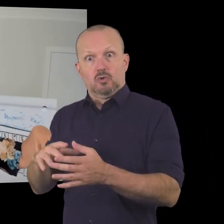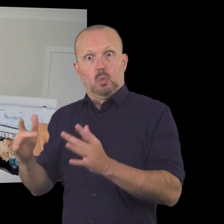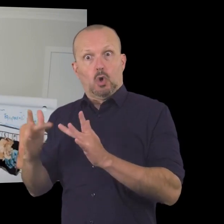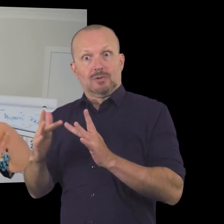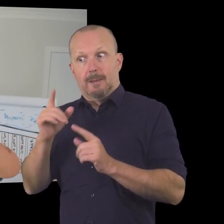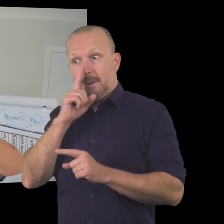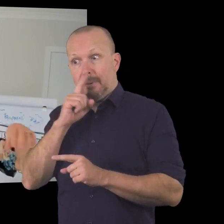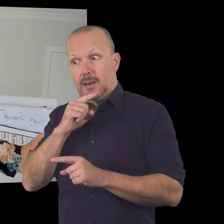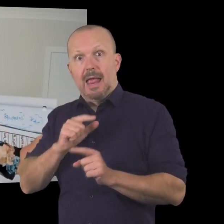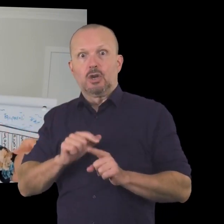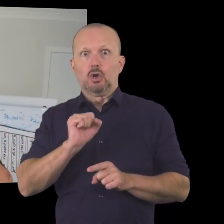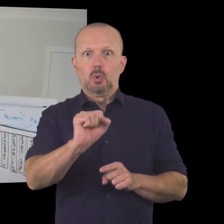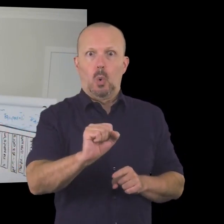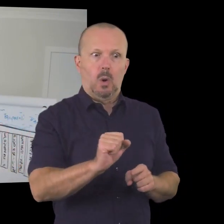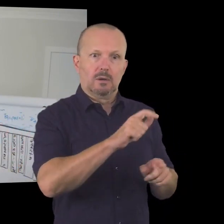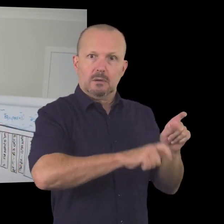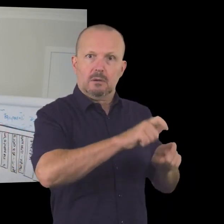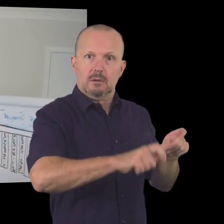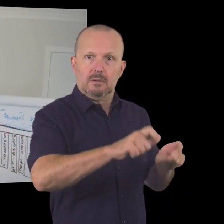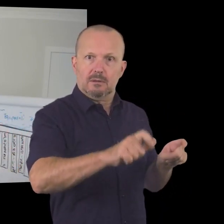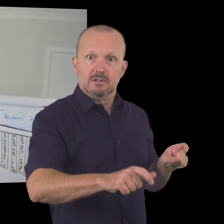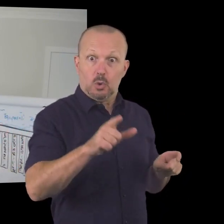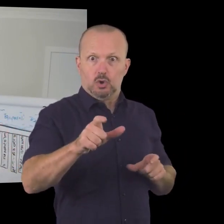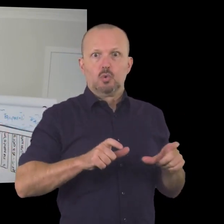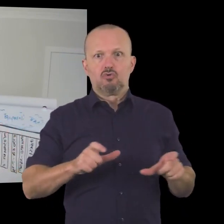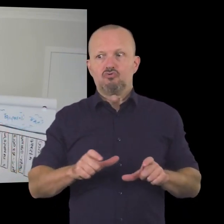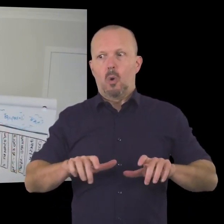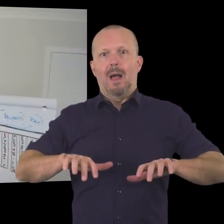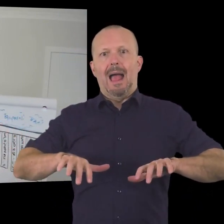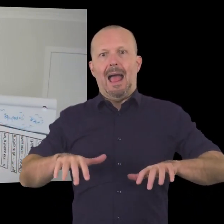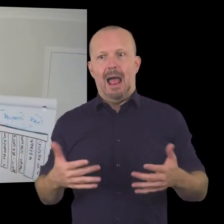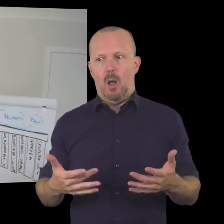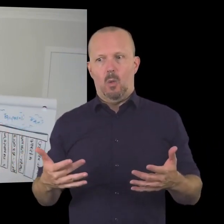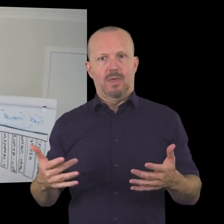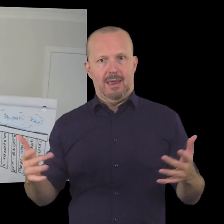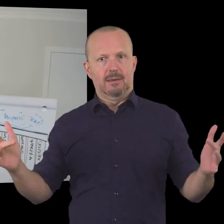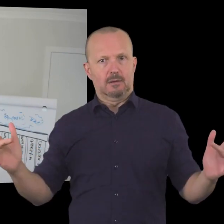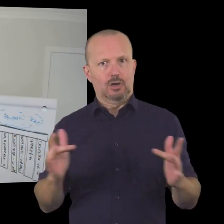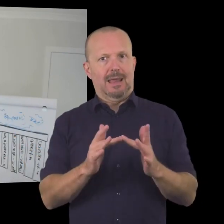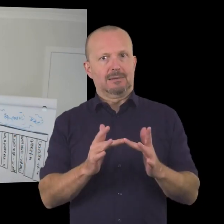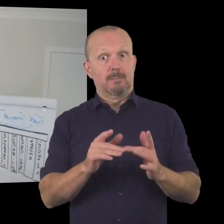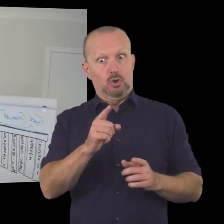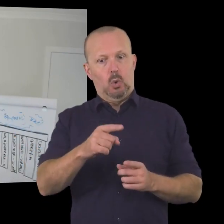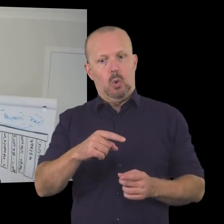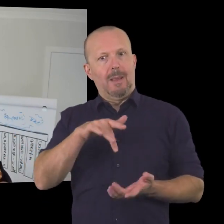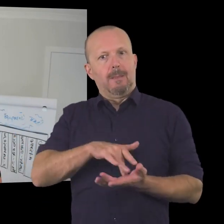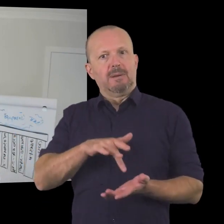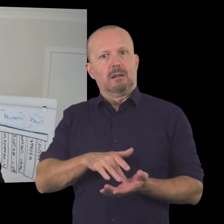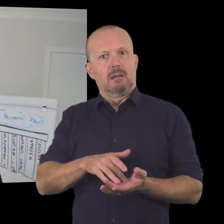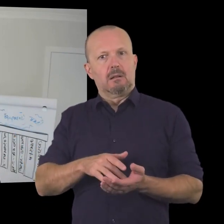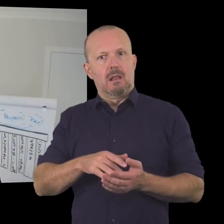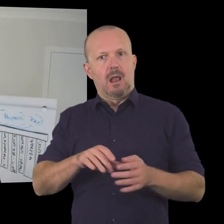target market that you can connect them with so you completely control how they connect uh but you are the conduit who is in the middle